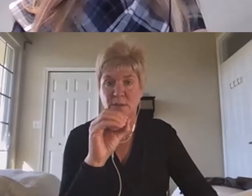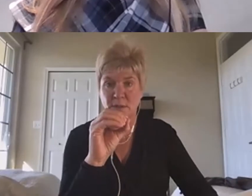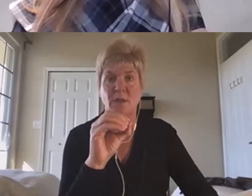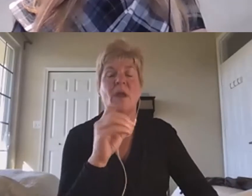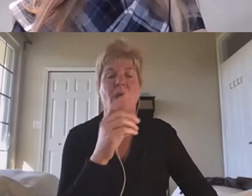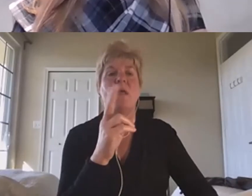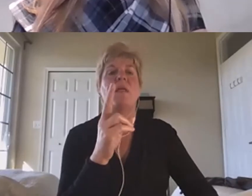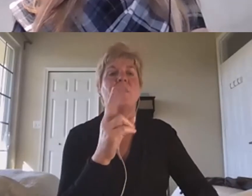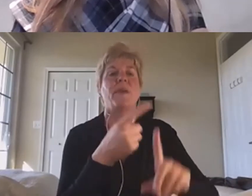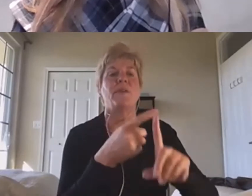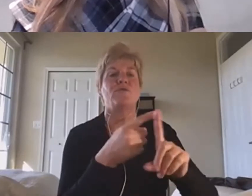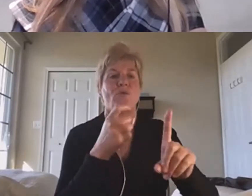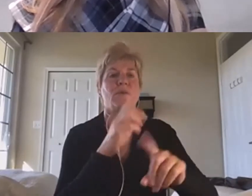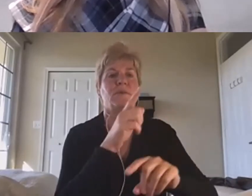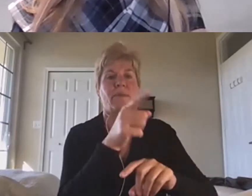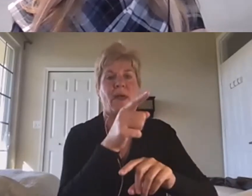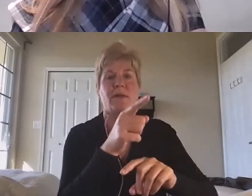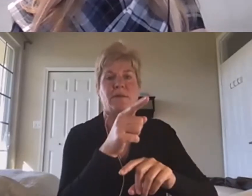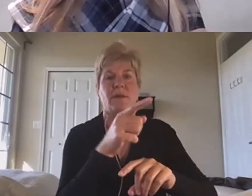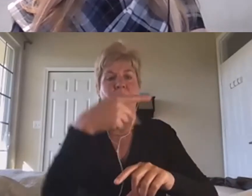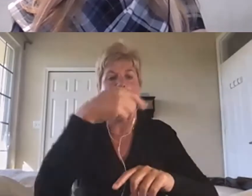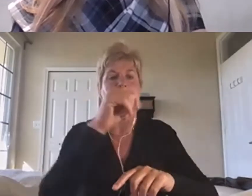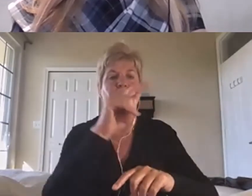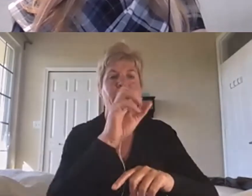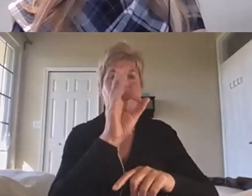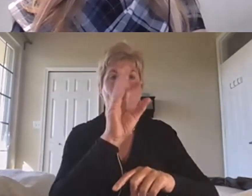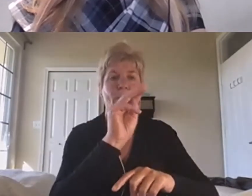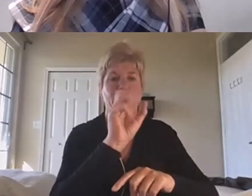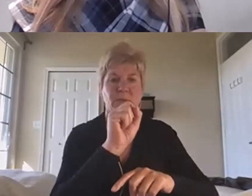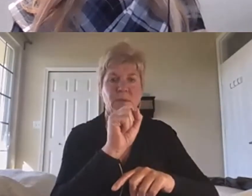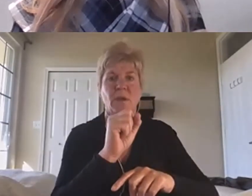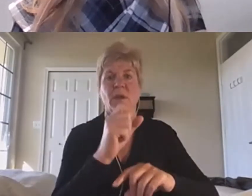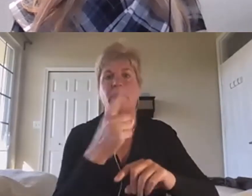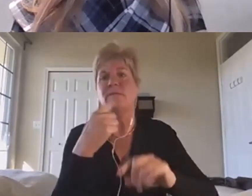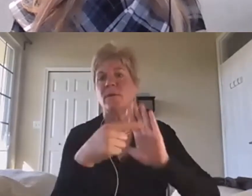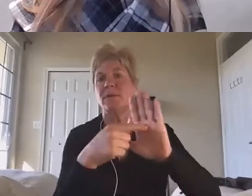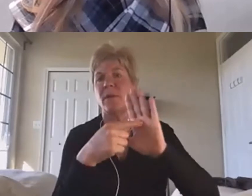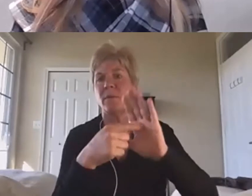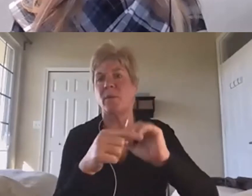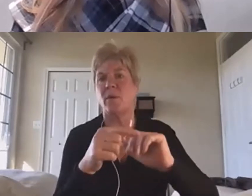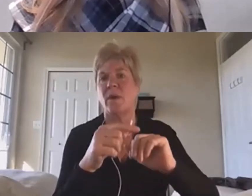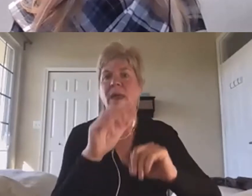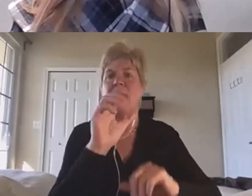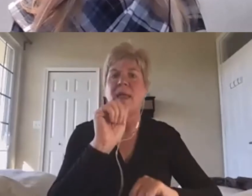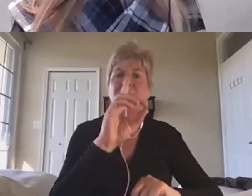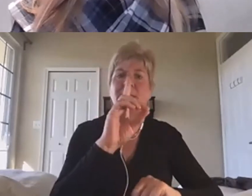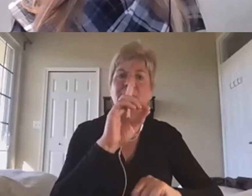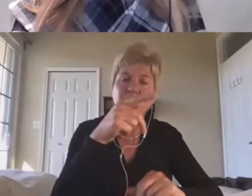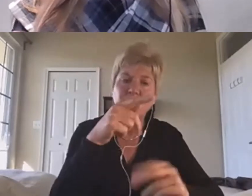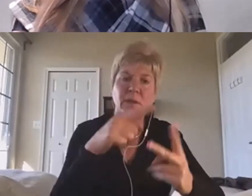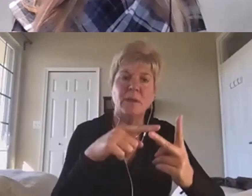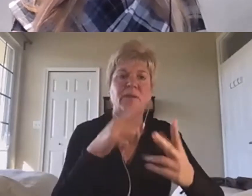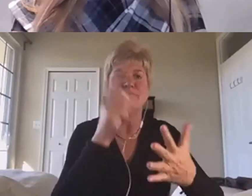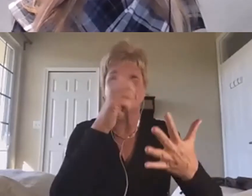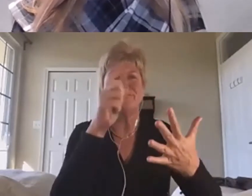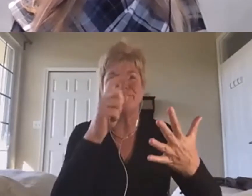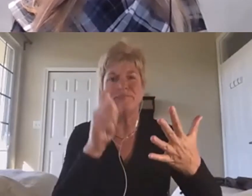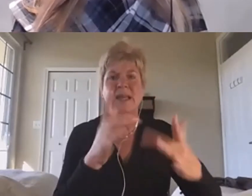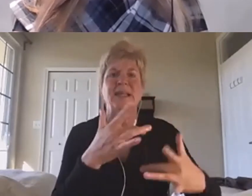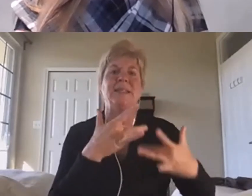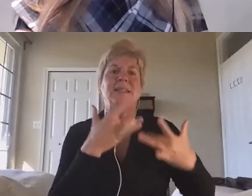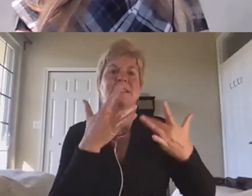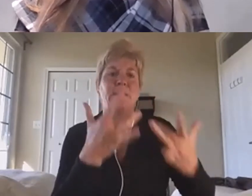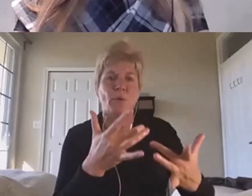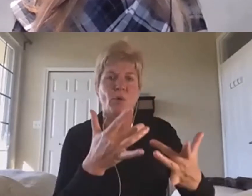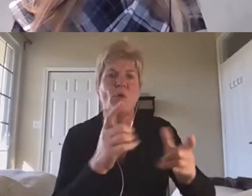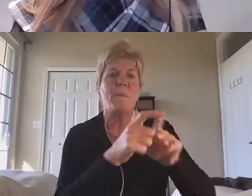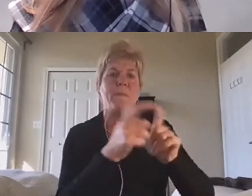platforms to various other platforms like Workday, ADP, all of those typical large